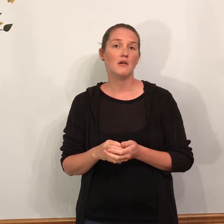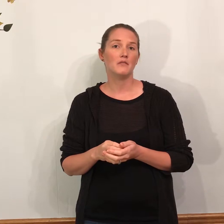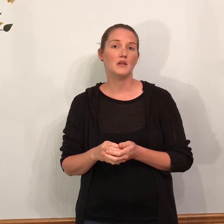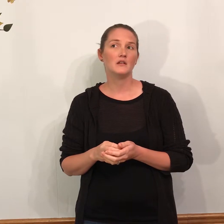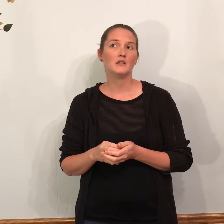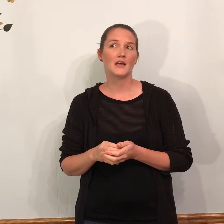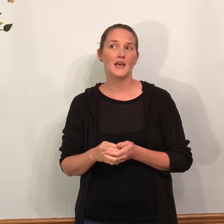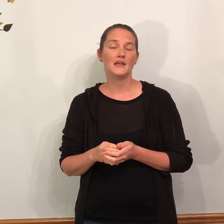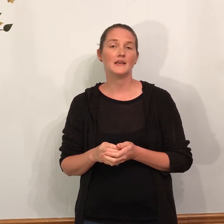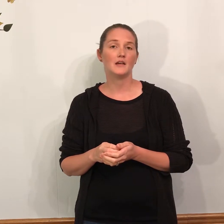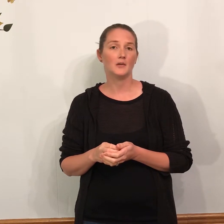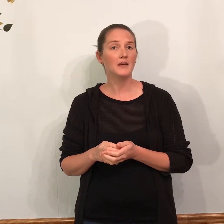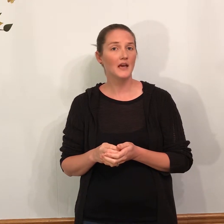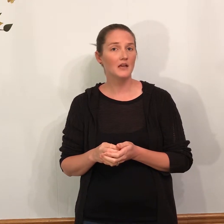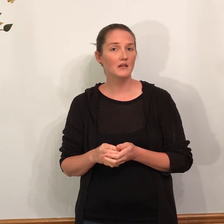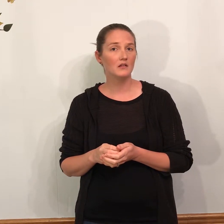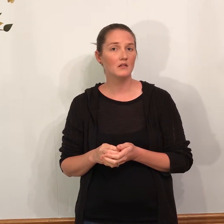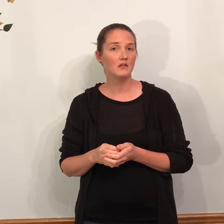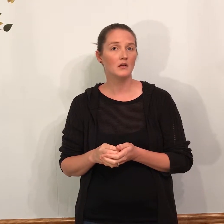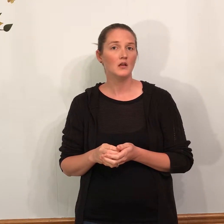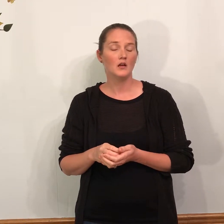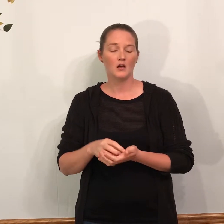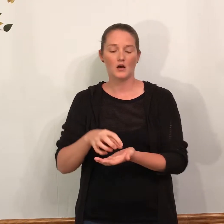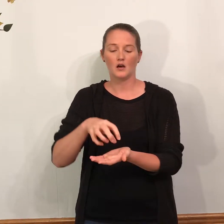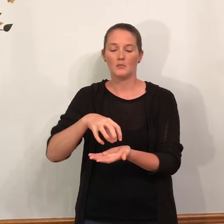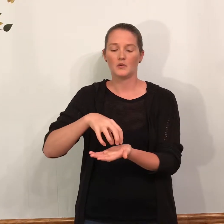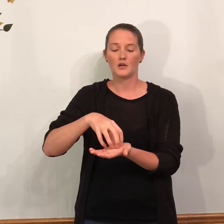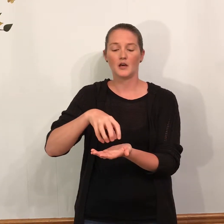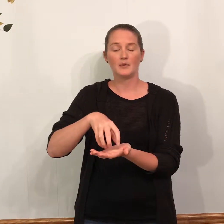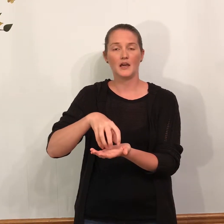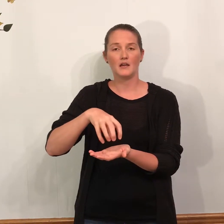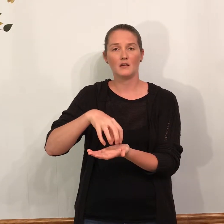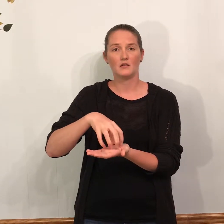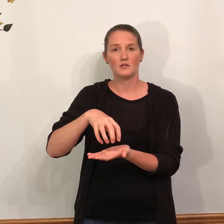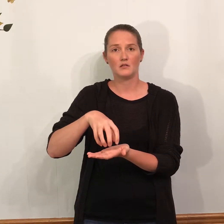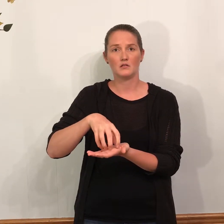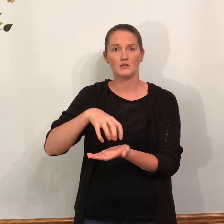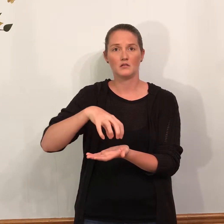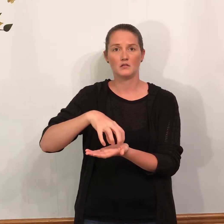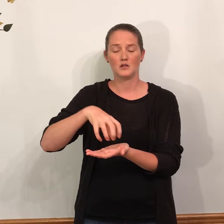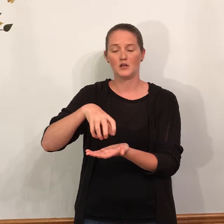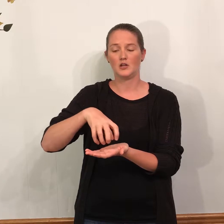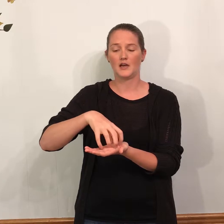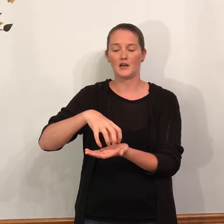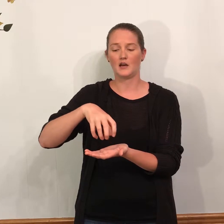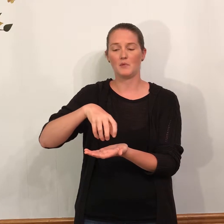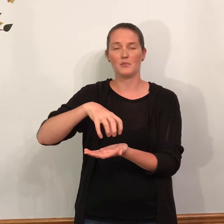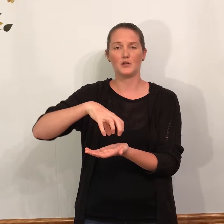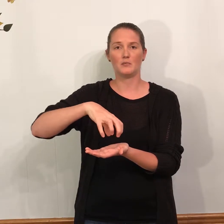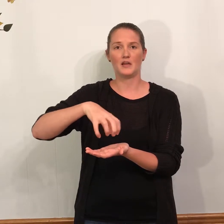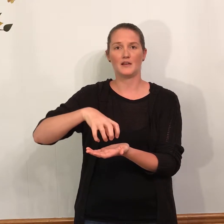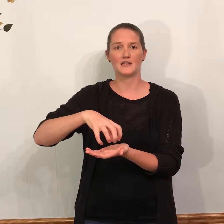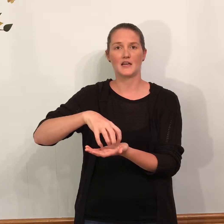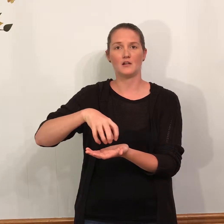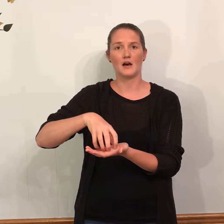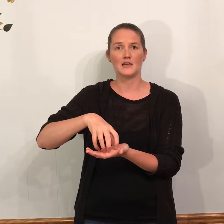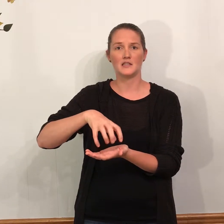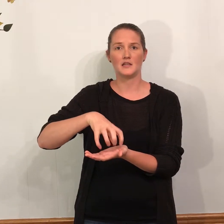Muffin, cake, cupcake. Um, cupcake. You kind of come up a little bit like it's got a little icing.